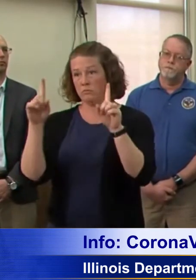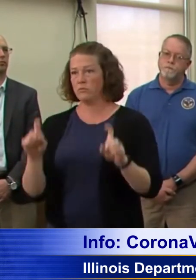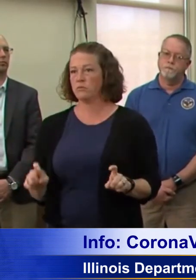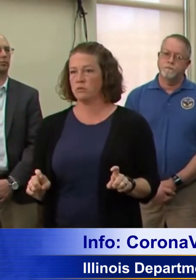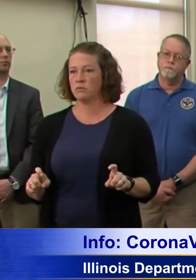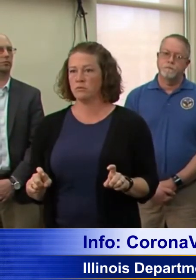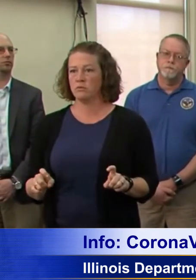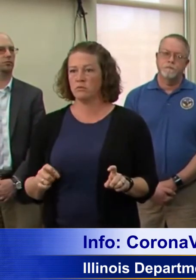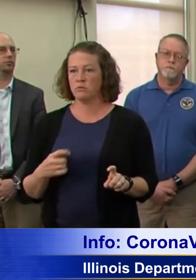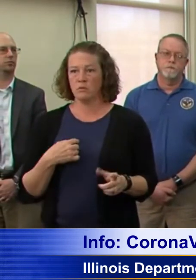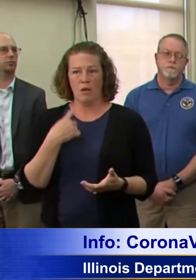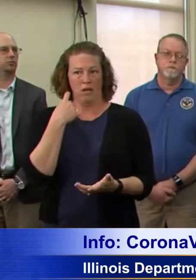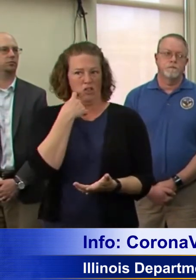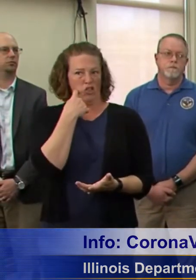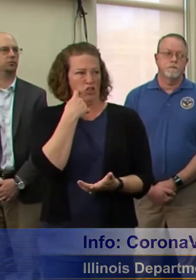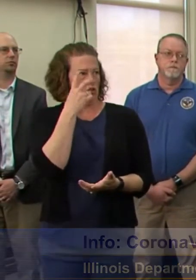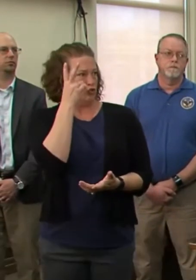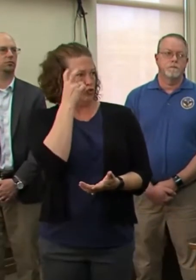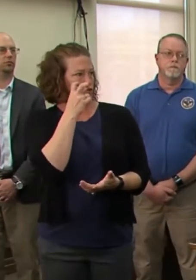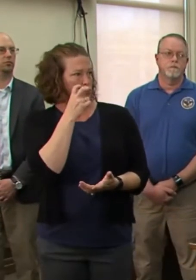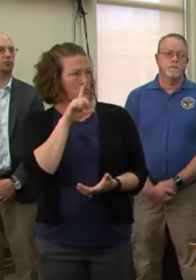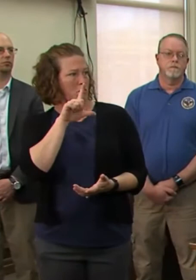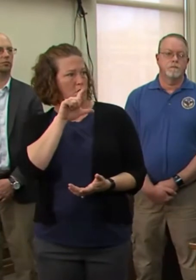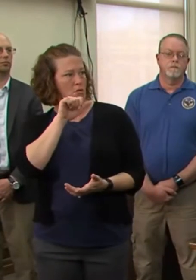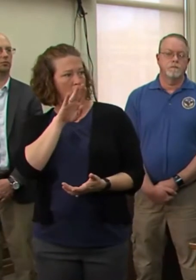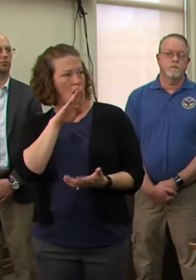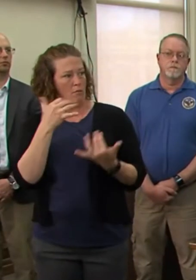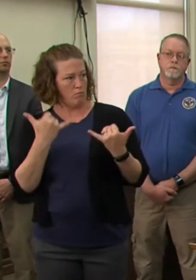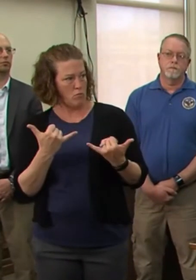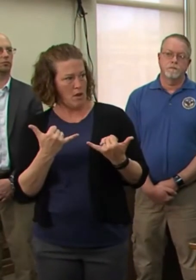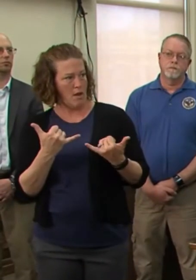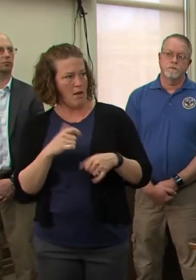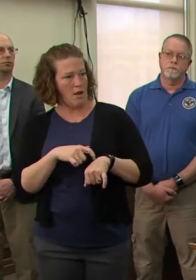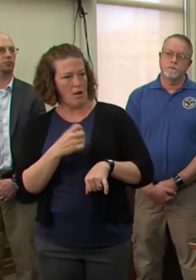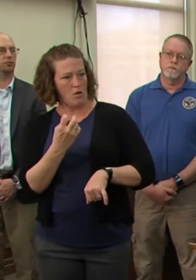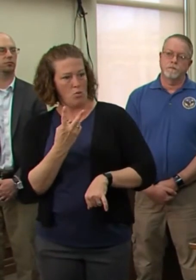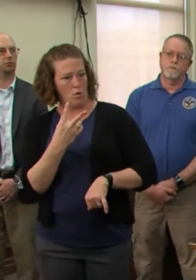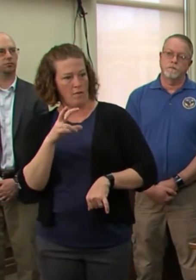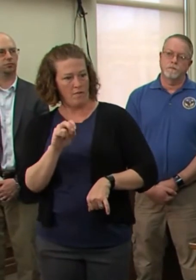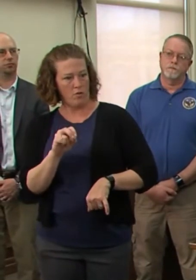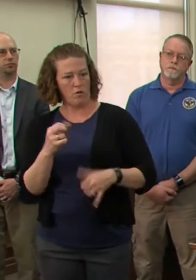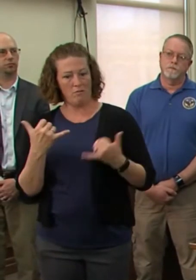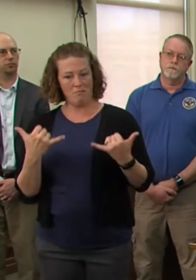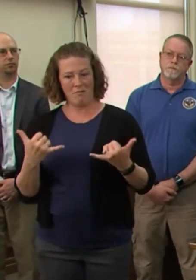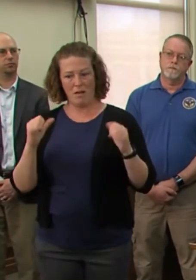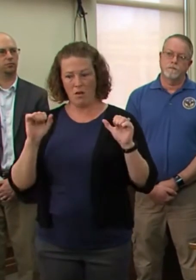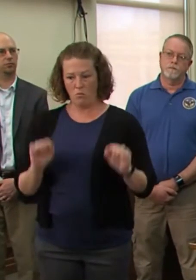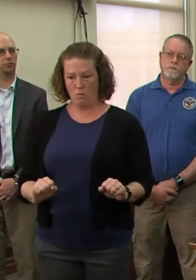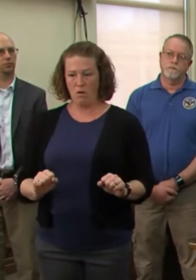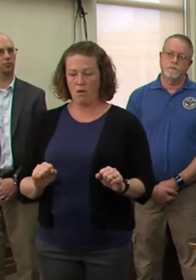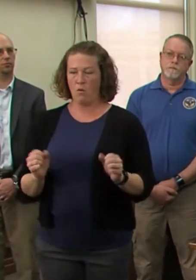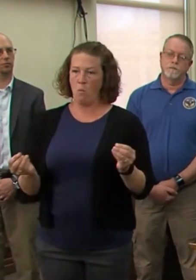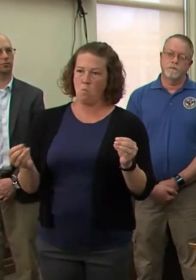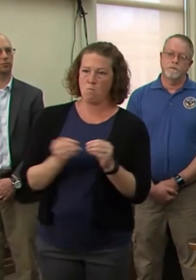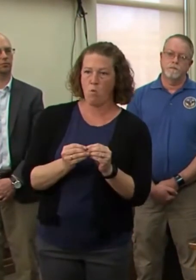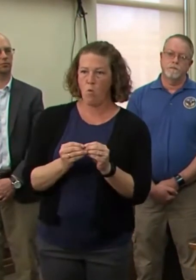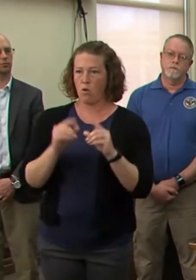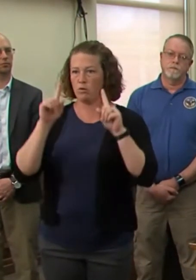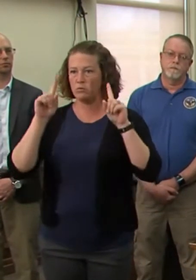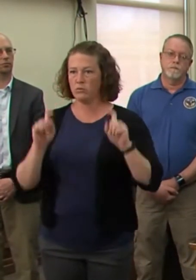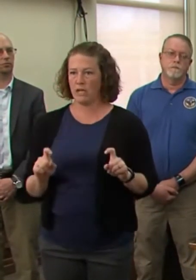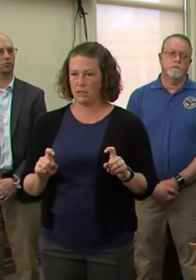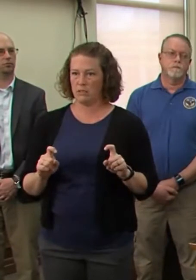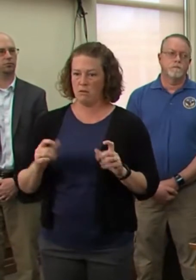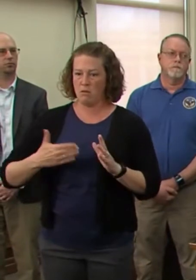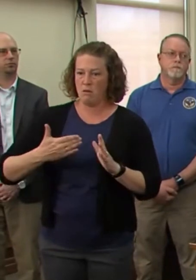that one of our labs, uh, today at 1230 received, uh, the ability to do thousands more tests, uh, because